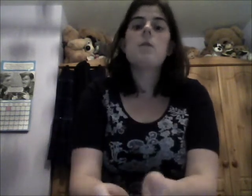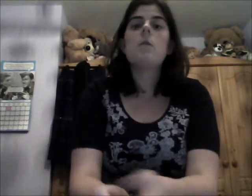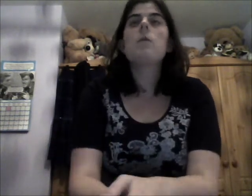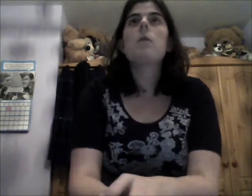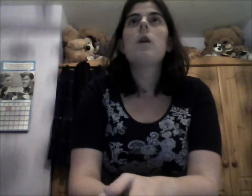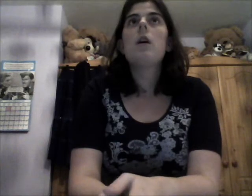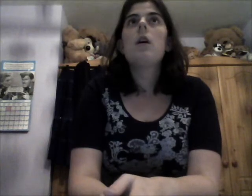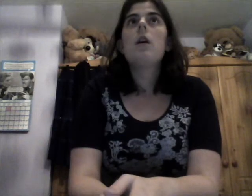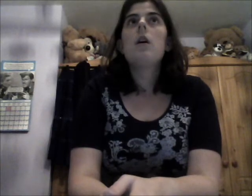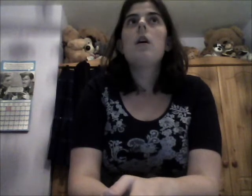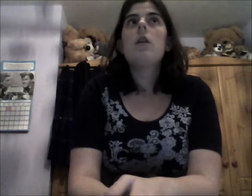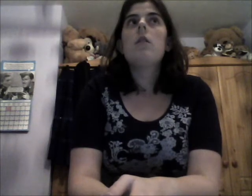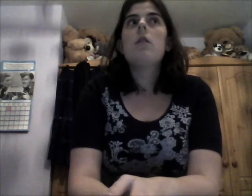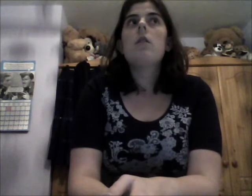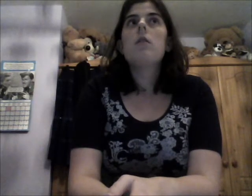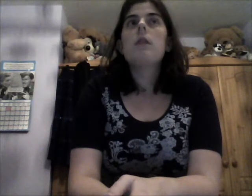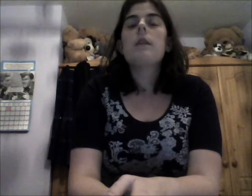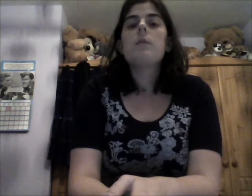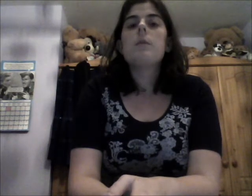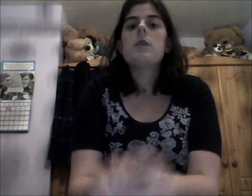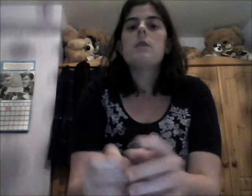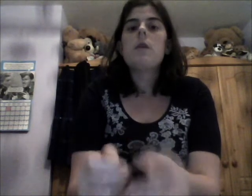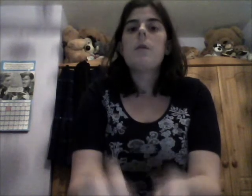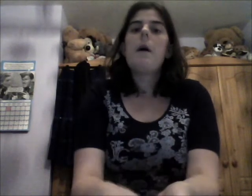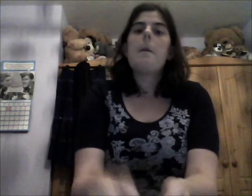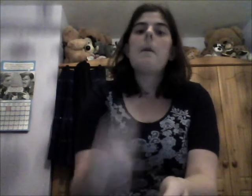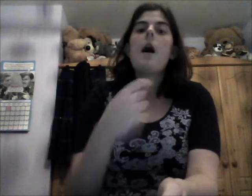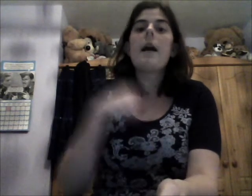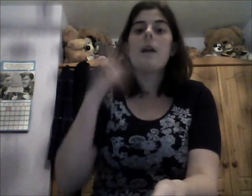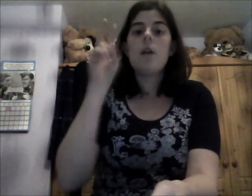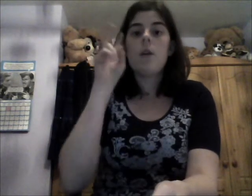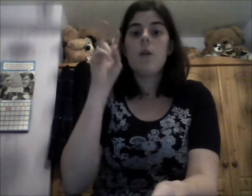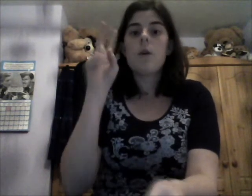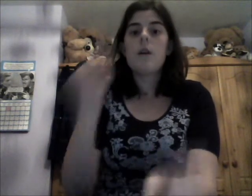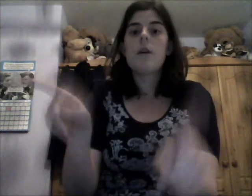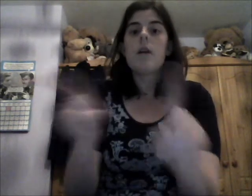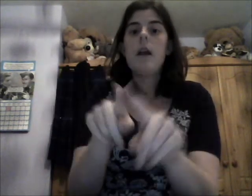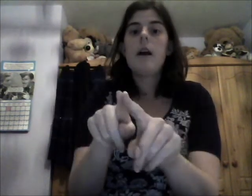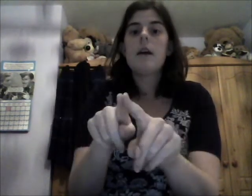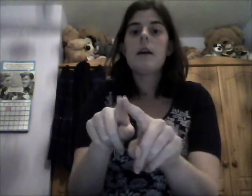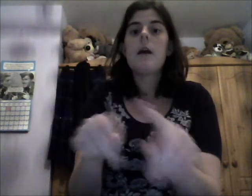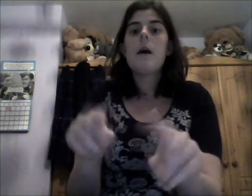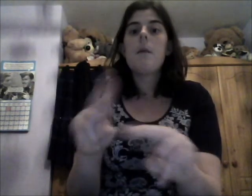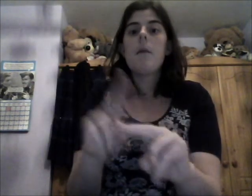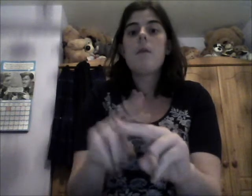or, yeah, that's pretty much it. So, um, I look like my father.